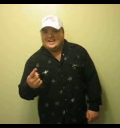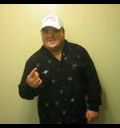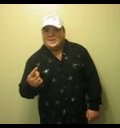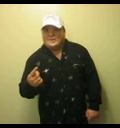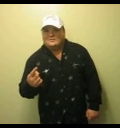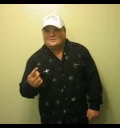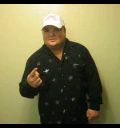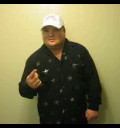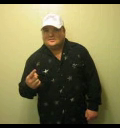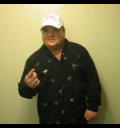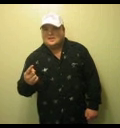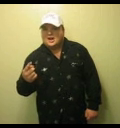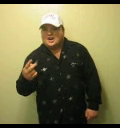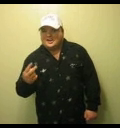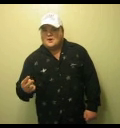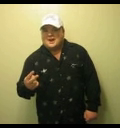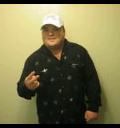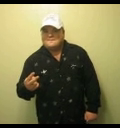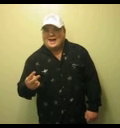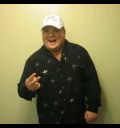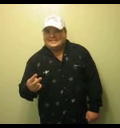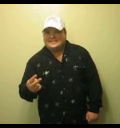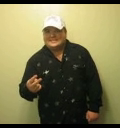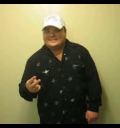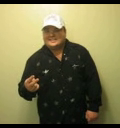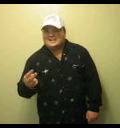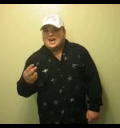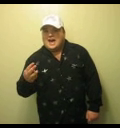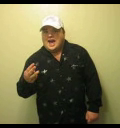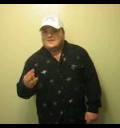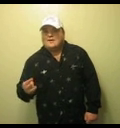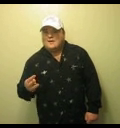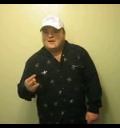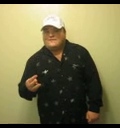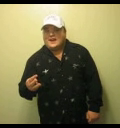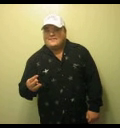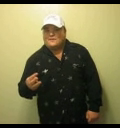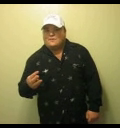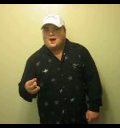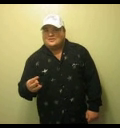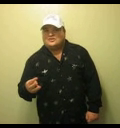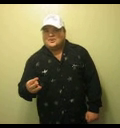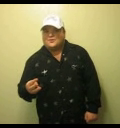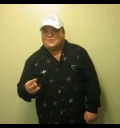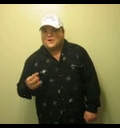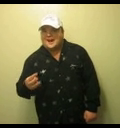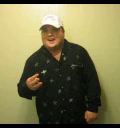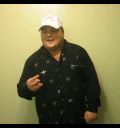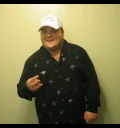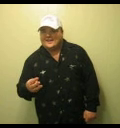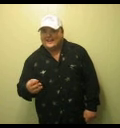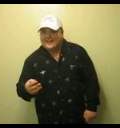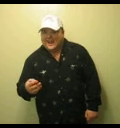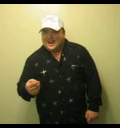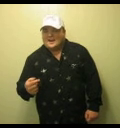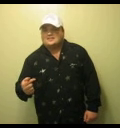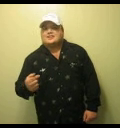hitting you, you hitting the mat, and the ref hitting the one, two, three, because